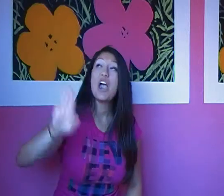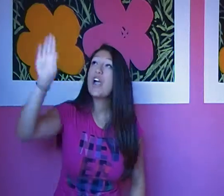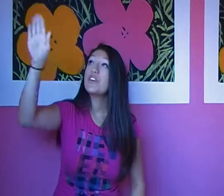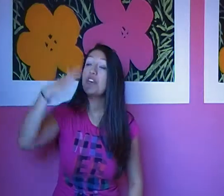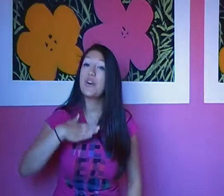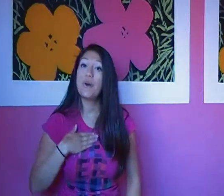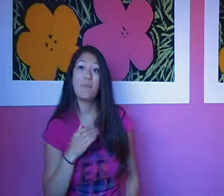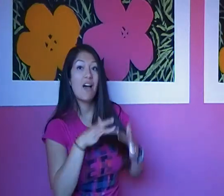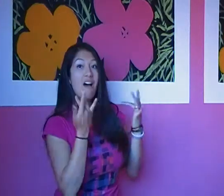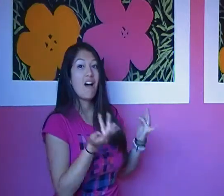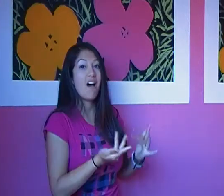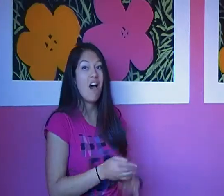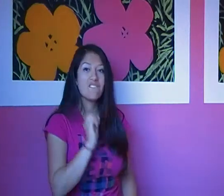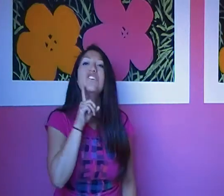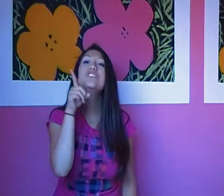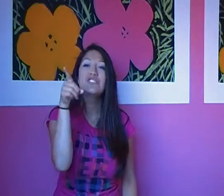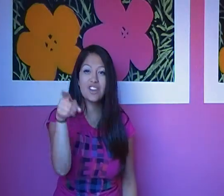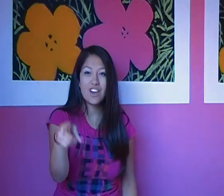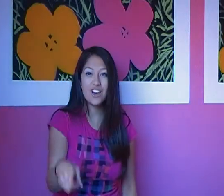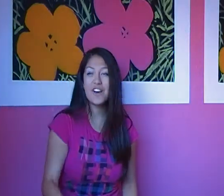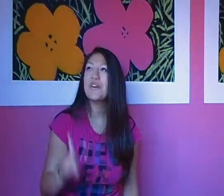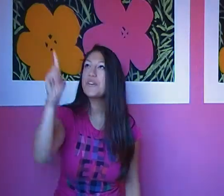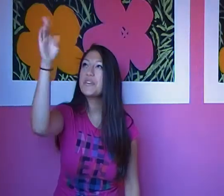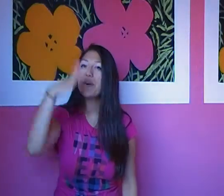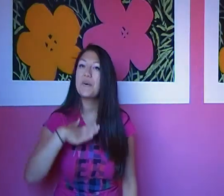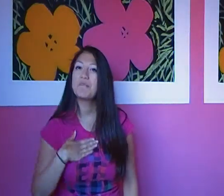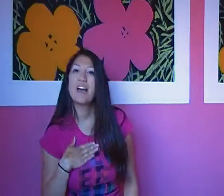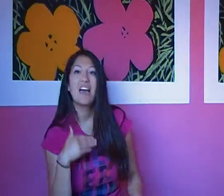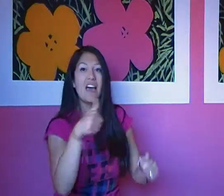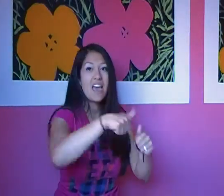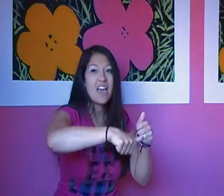You're the heart of the show. You're my everything.